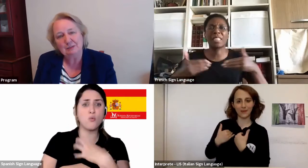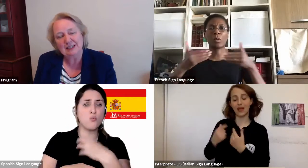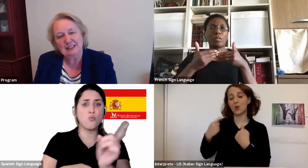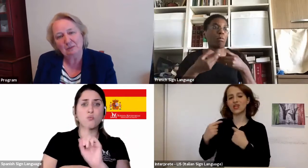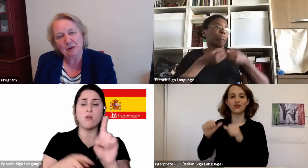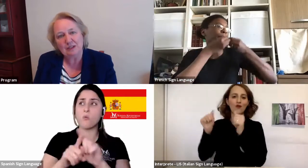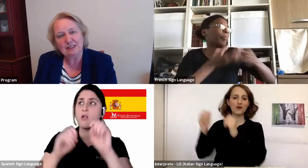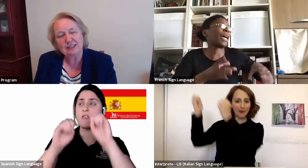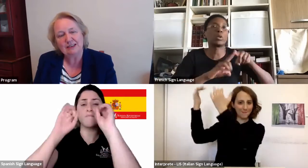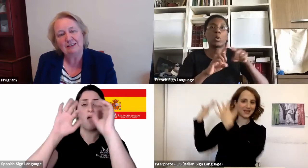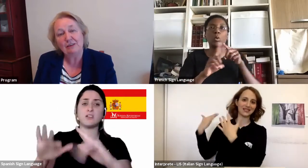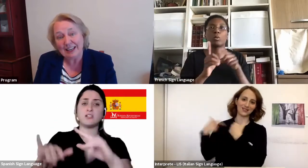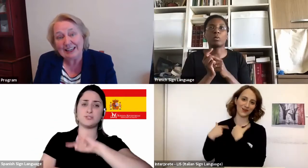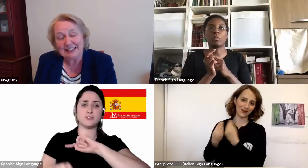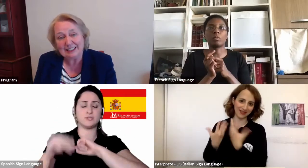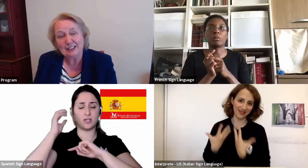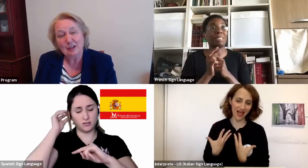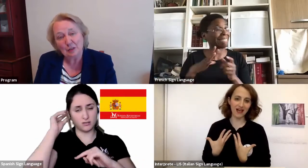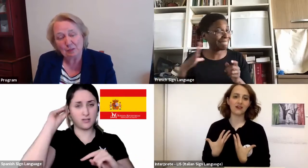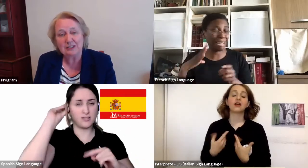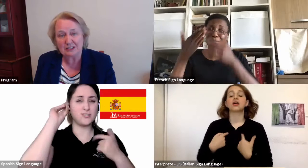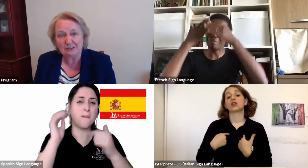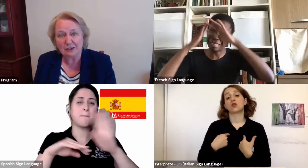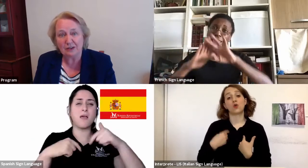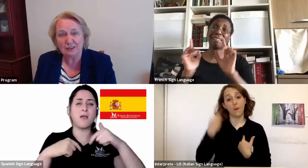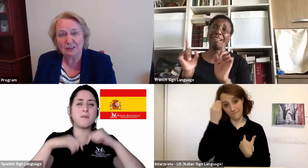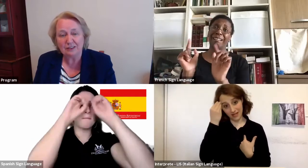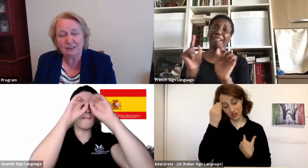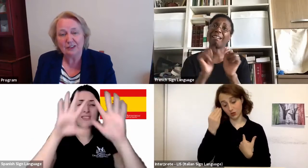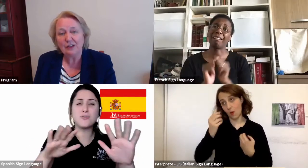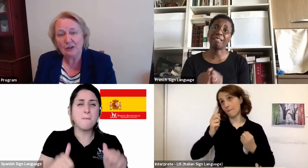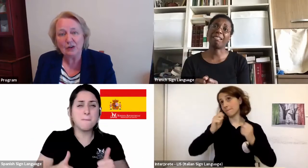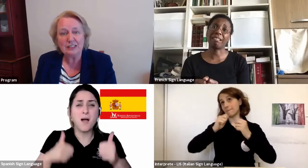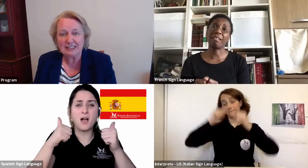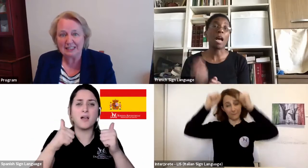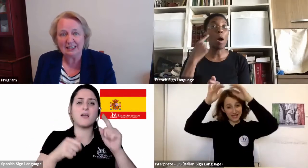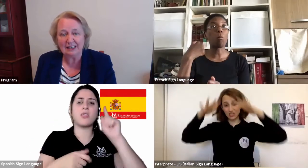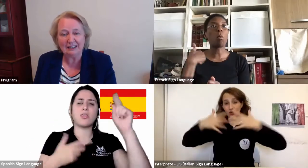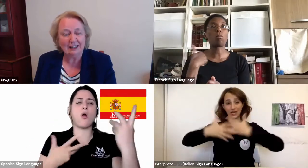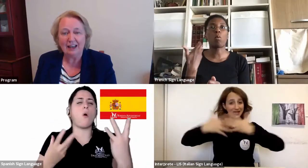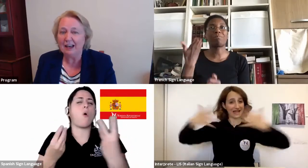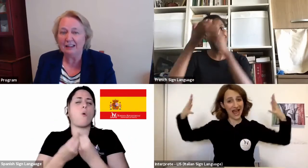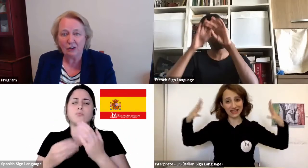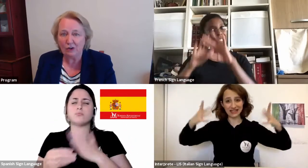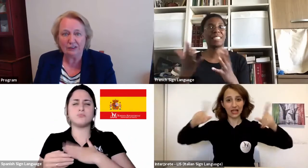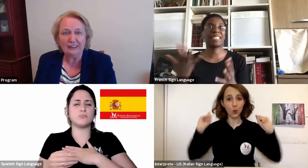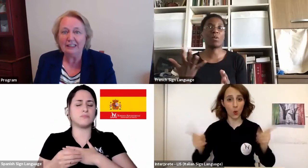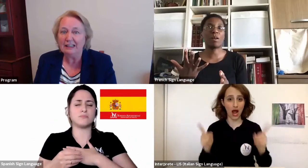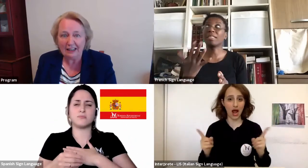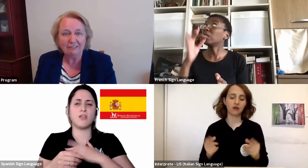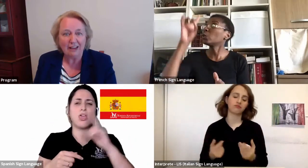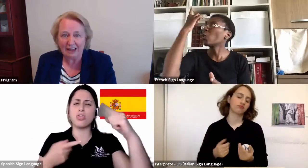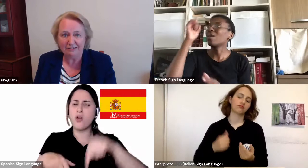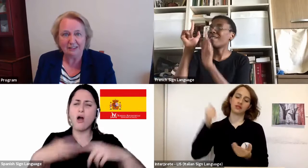greatest blessing was or is the presence of God. God is here, God God